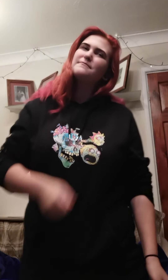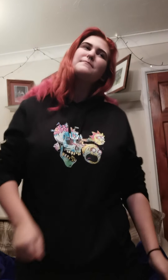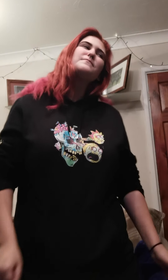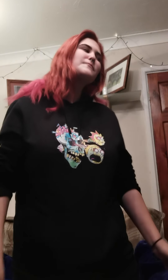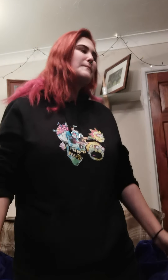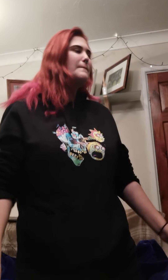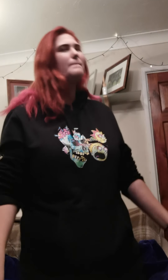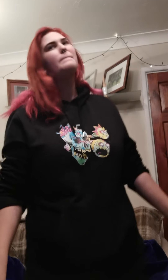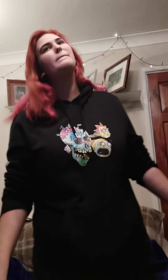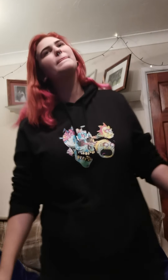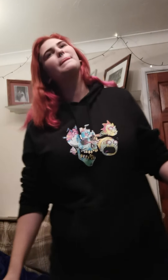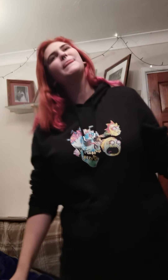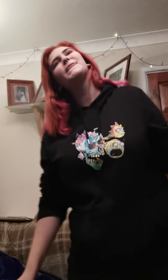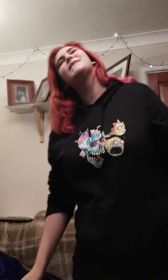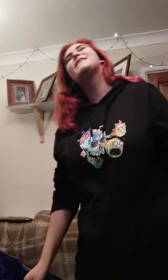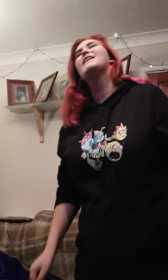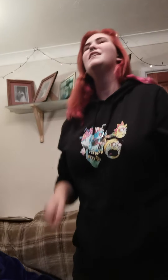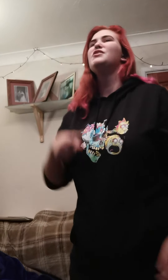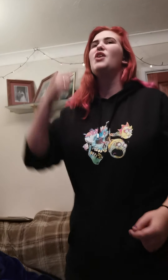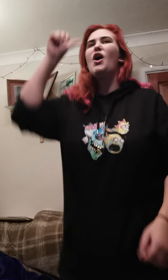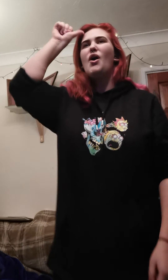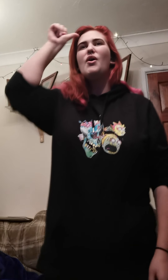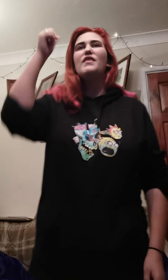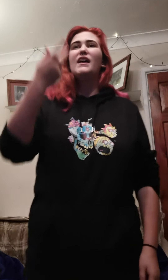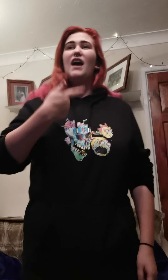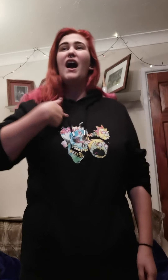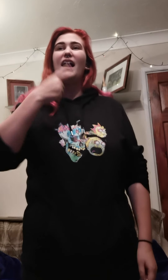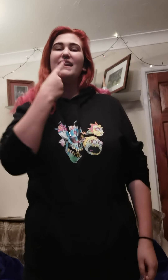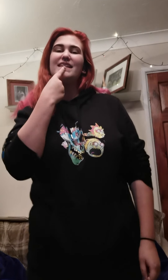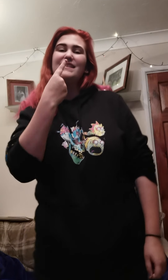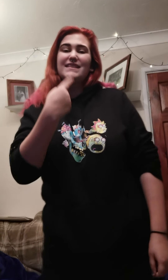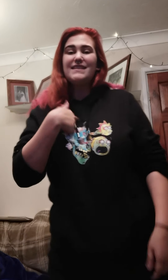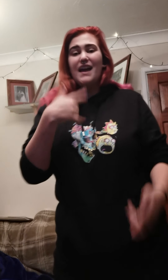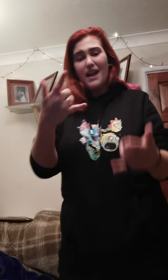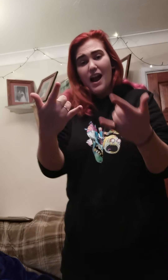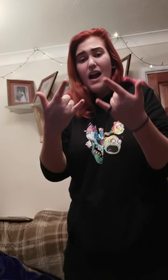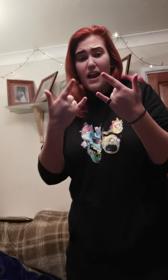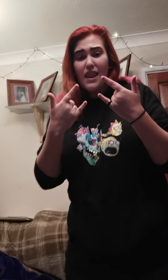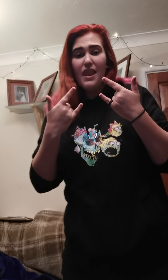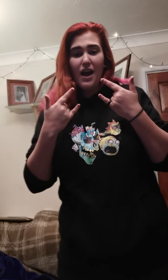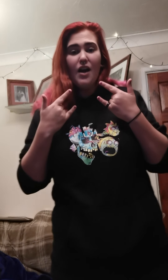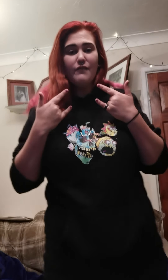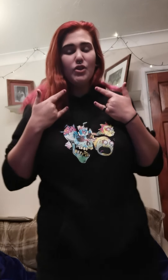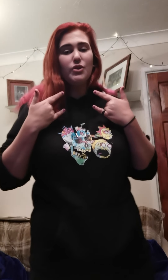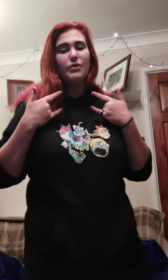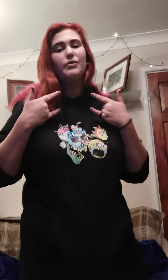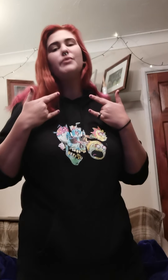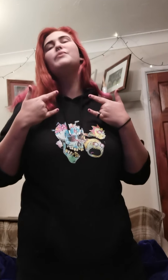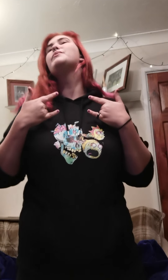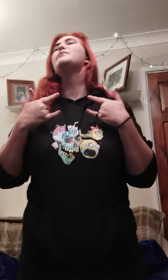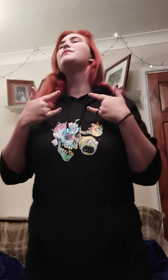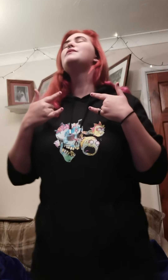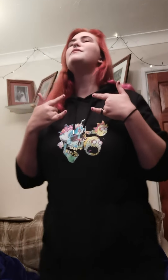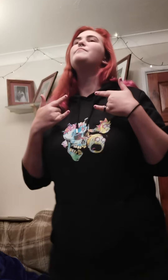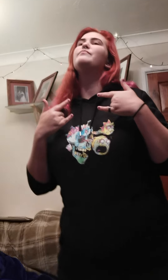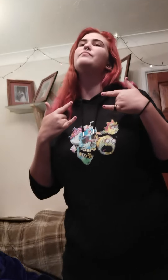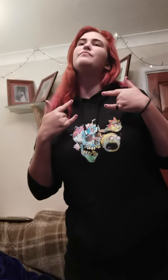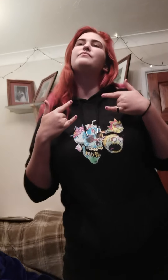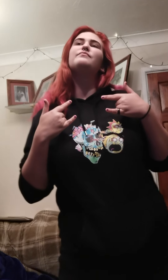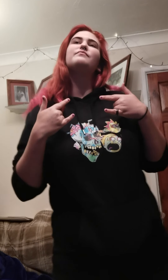know that I can see it without you I'm